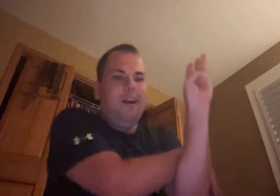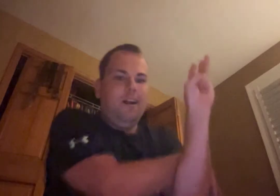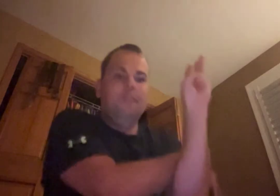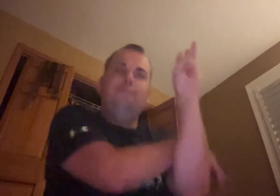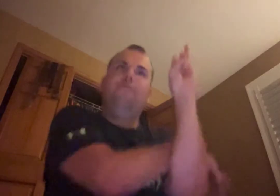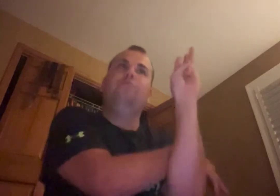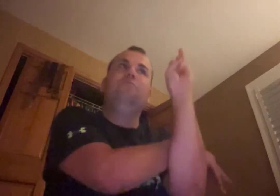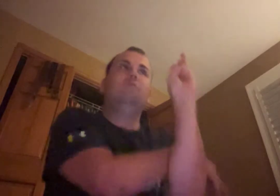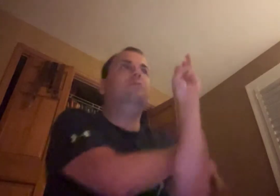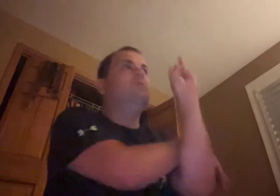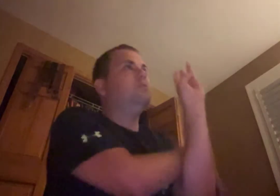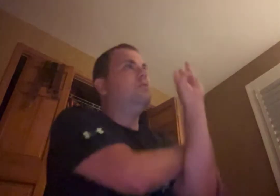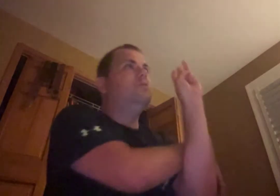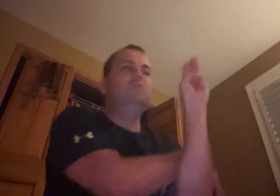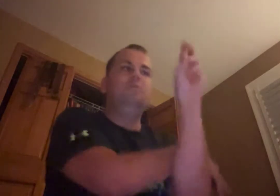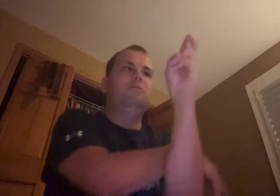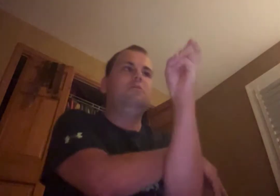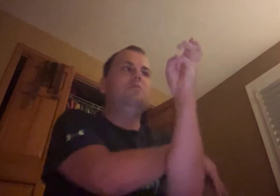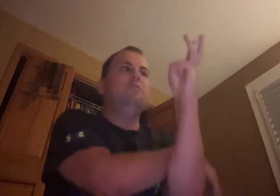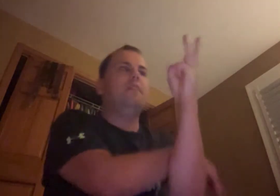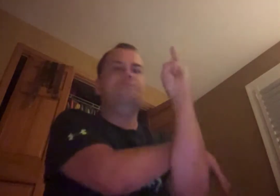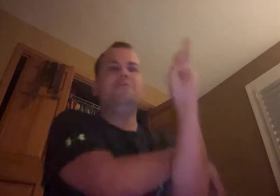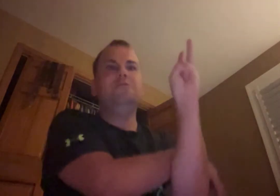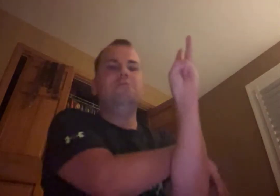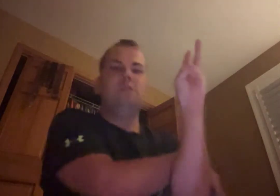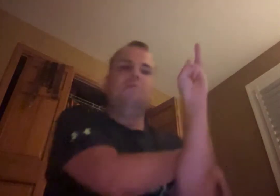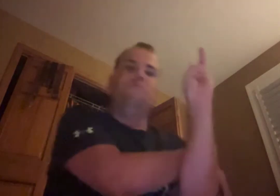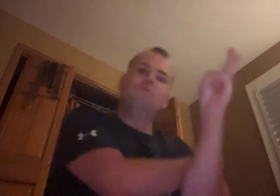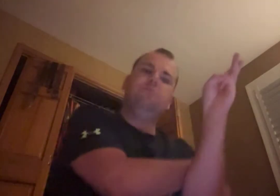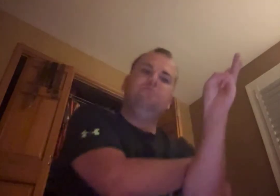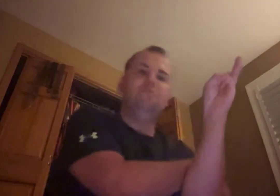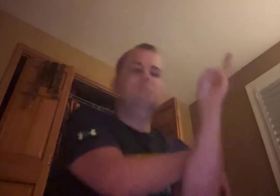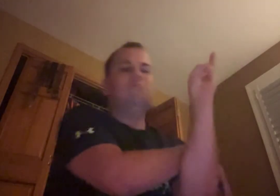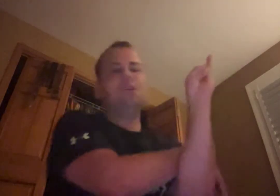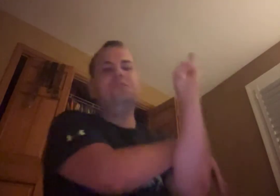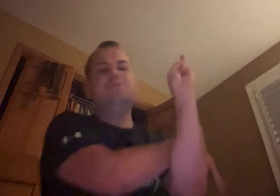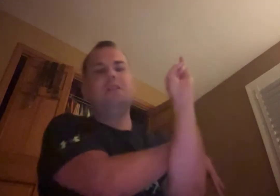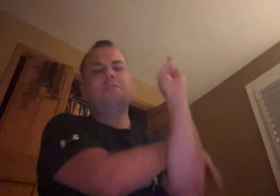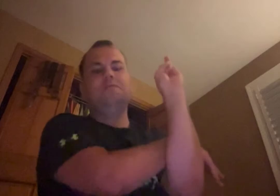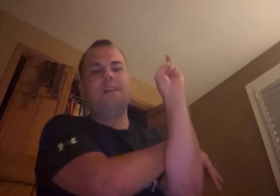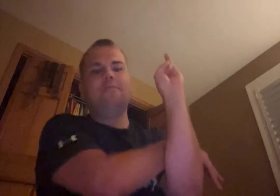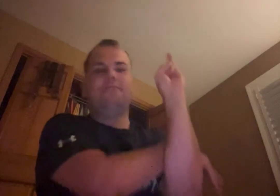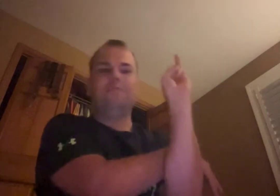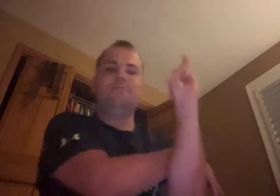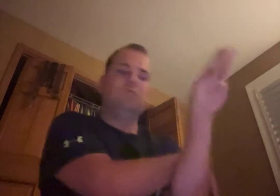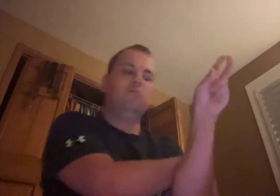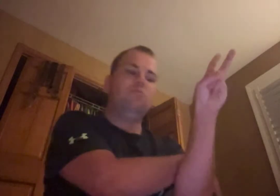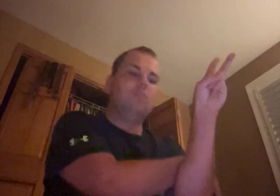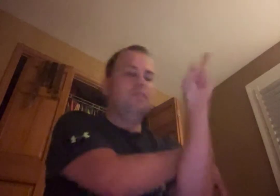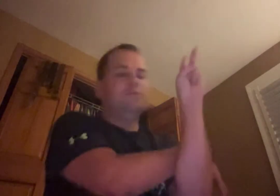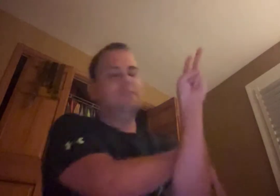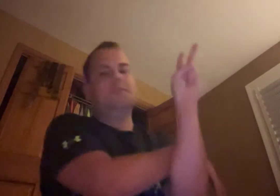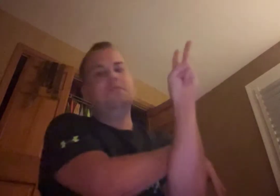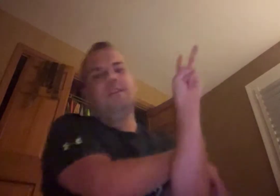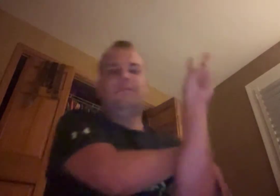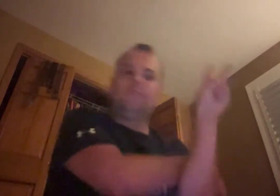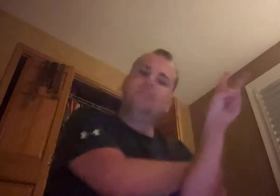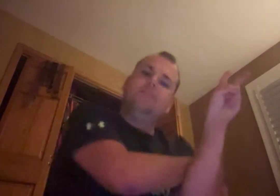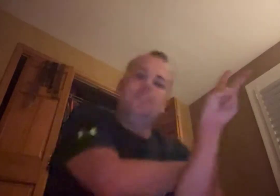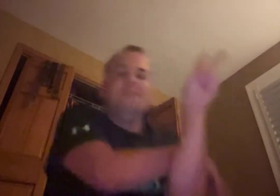Three little chickadees looking at you One flew away and then there were two Chickadee, chickadee,